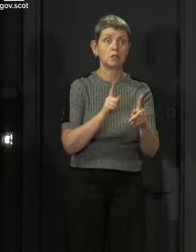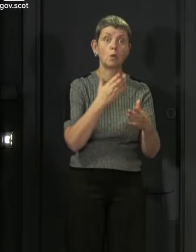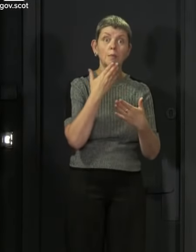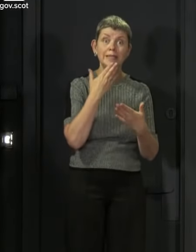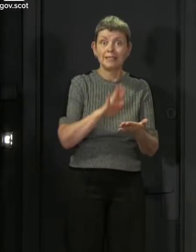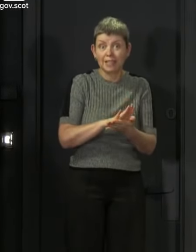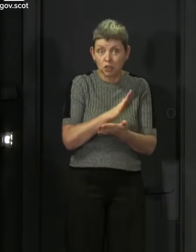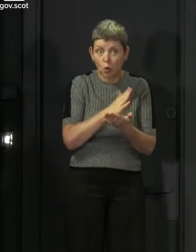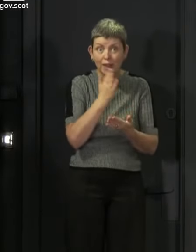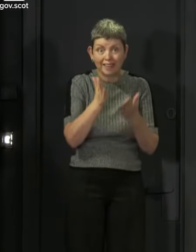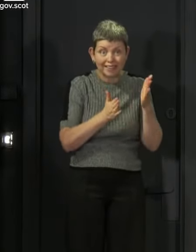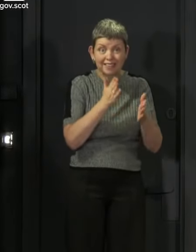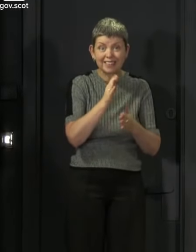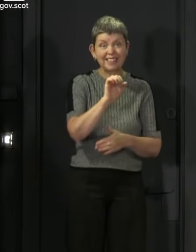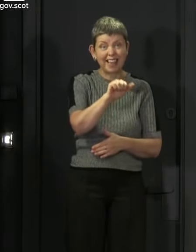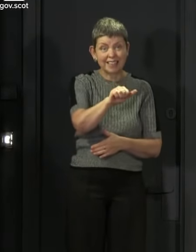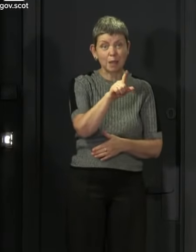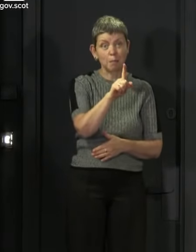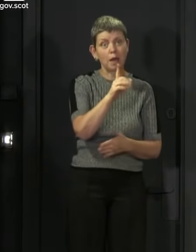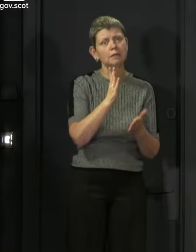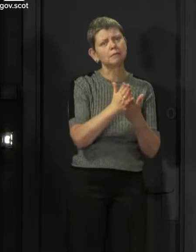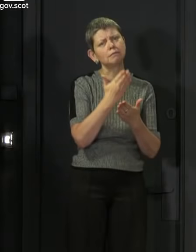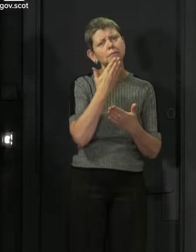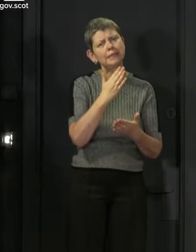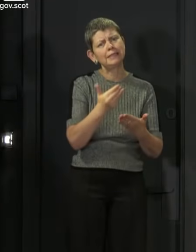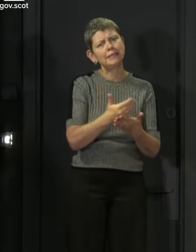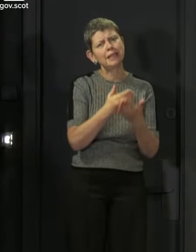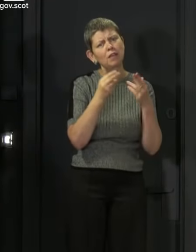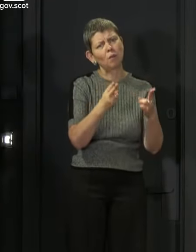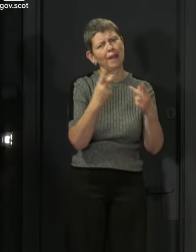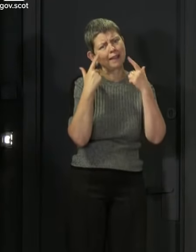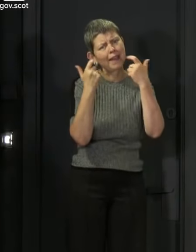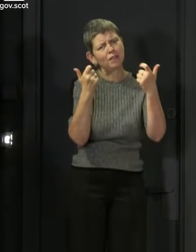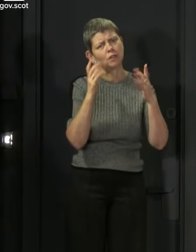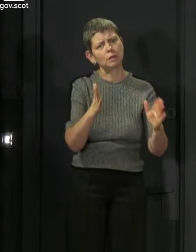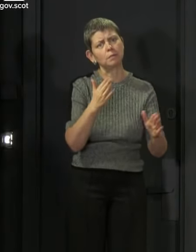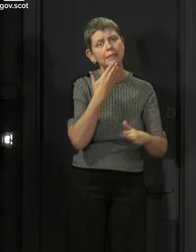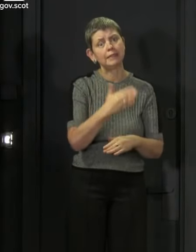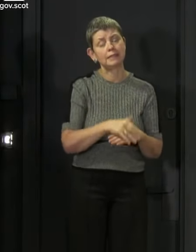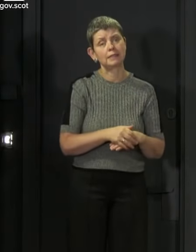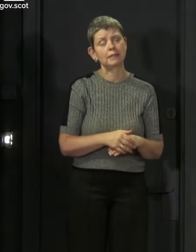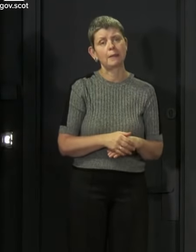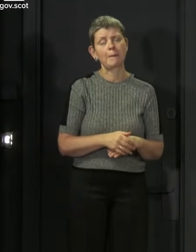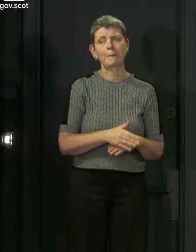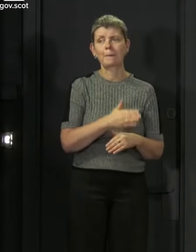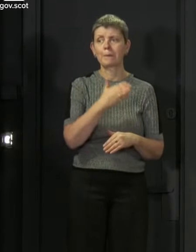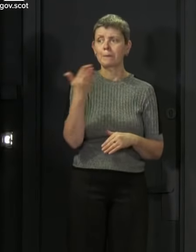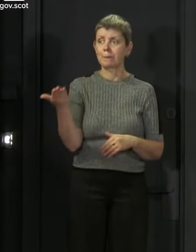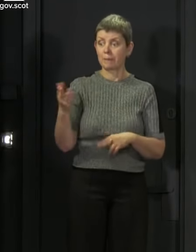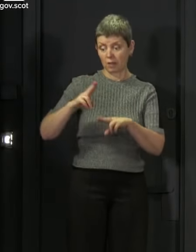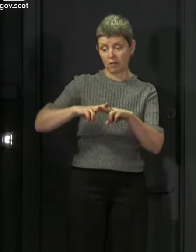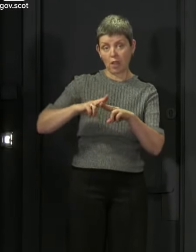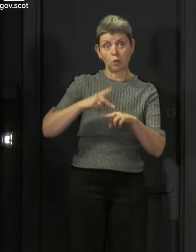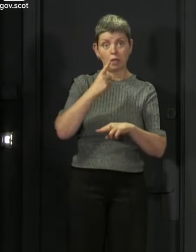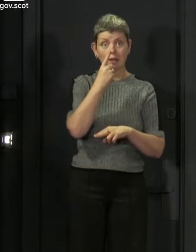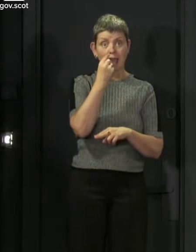but do so safely and do so very carefully. I'll hand over to Fiona on the